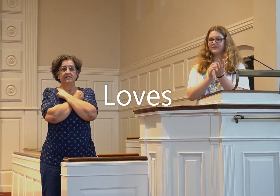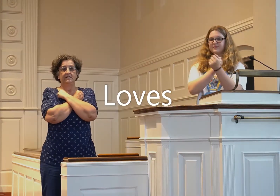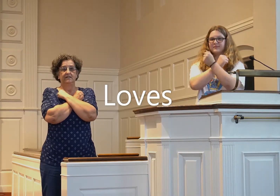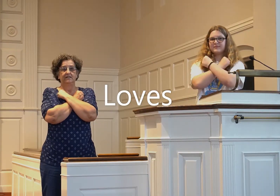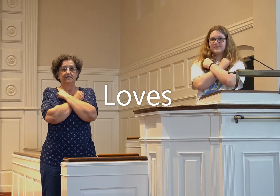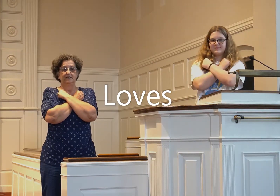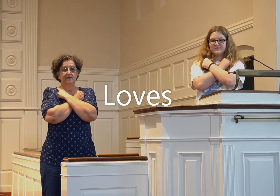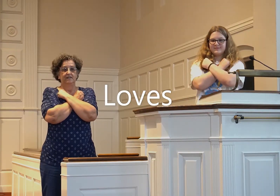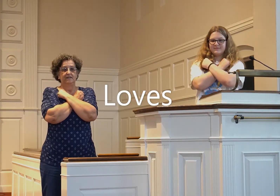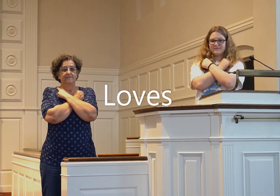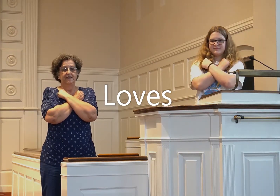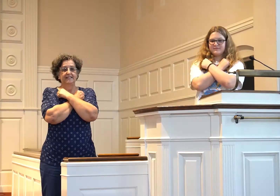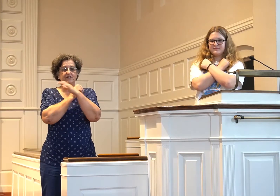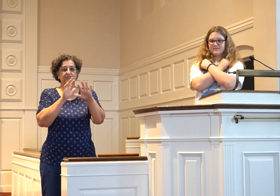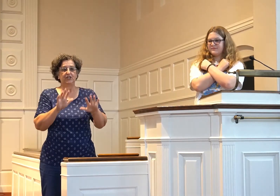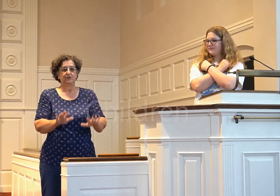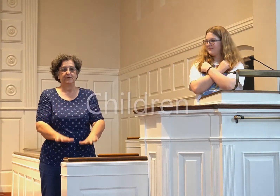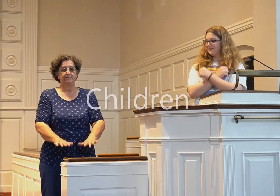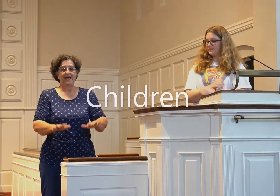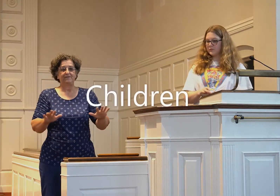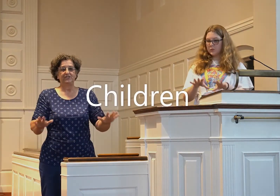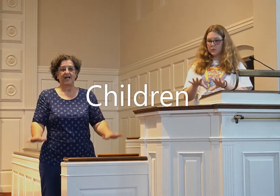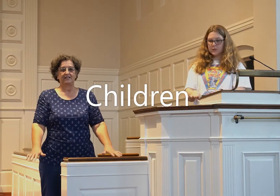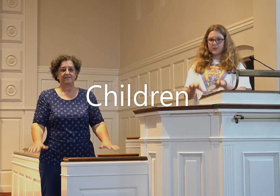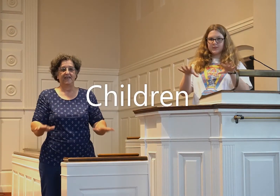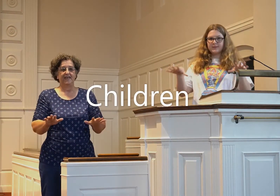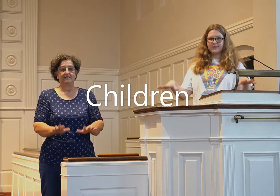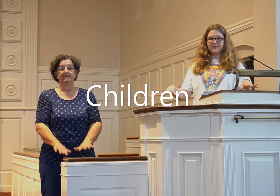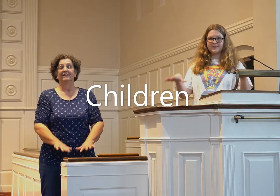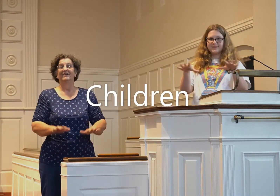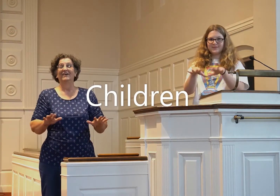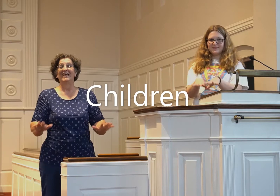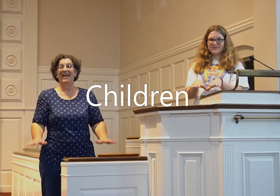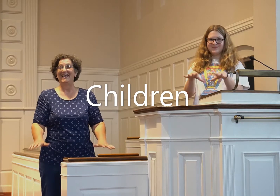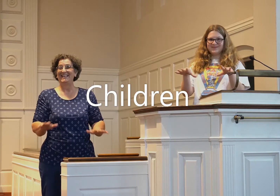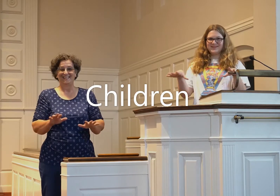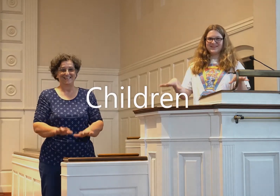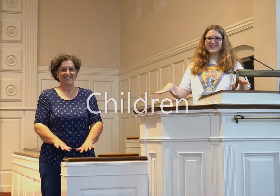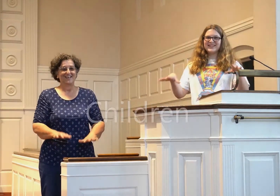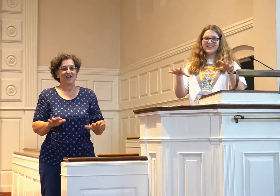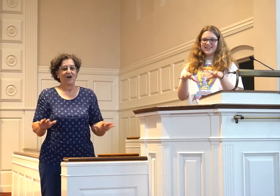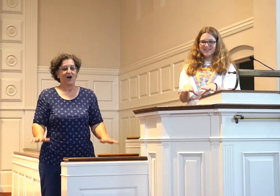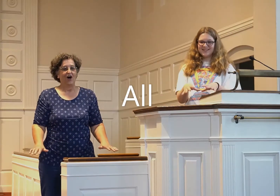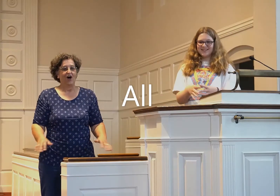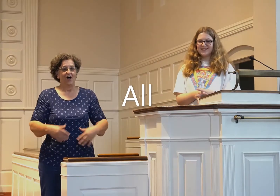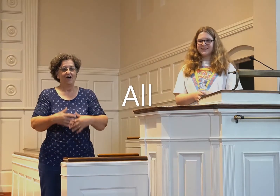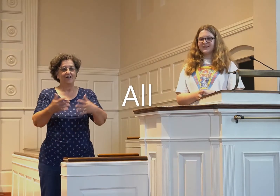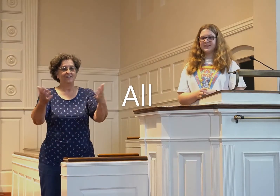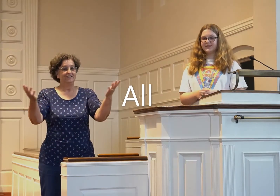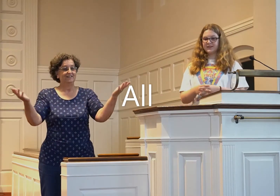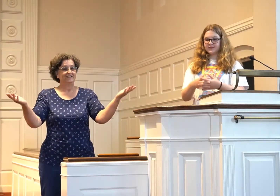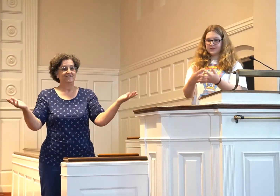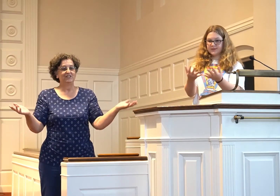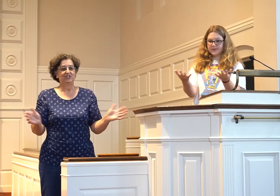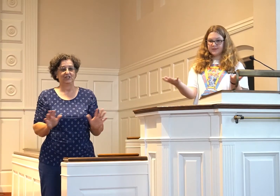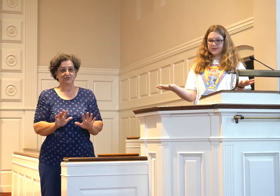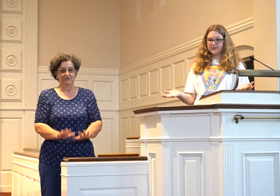the little children, pat the child on the head, okay? All the children,